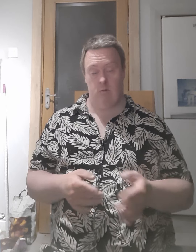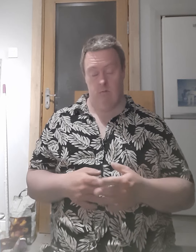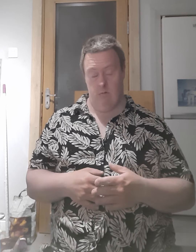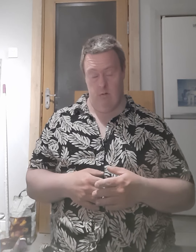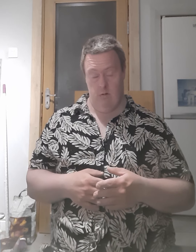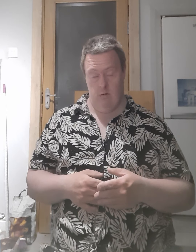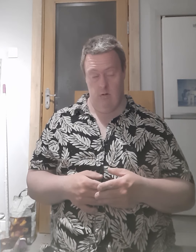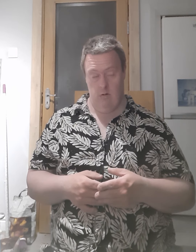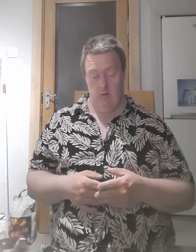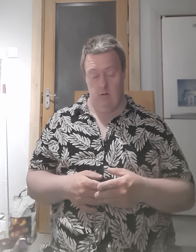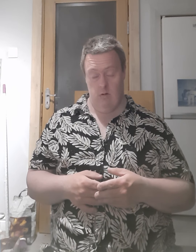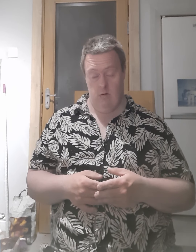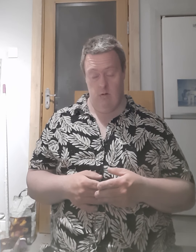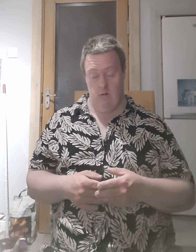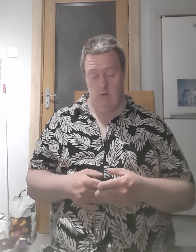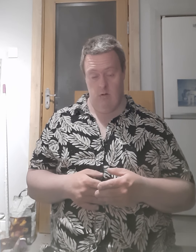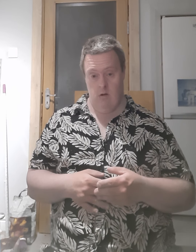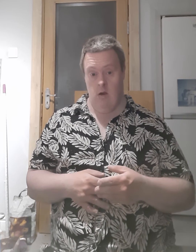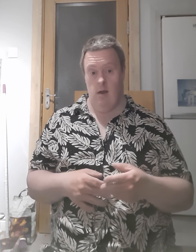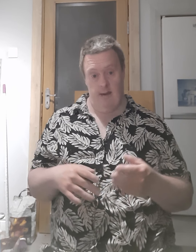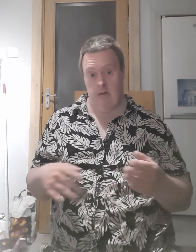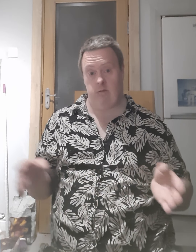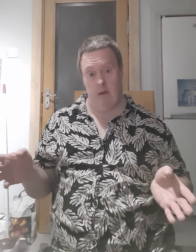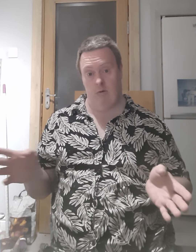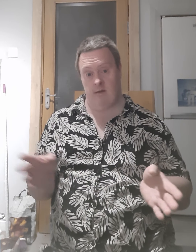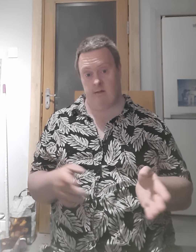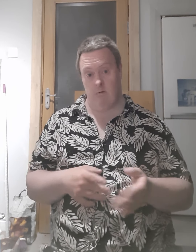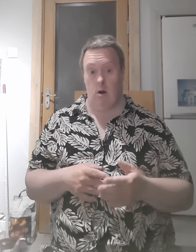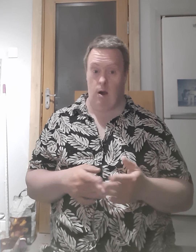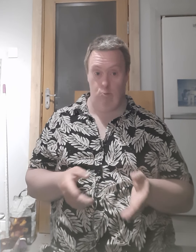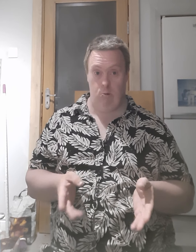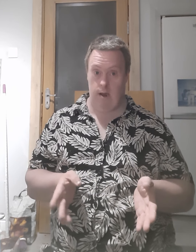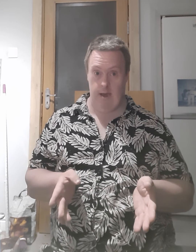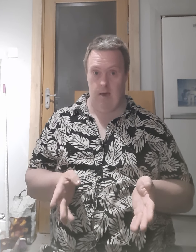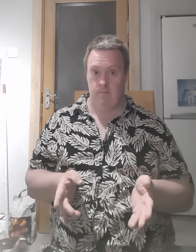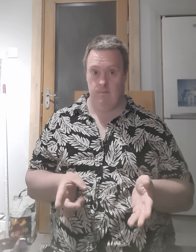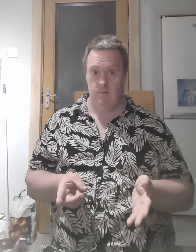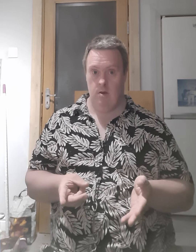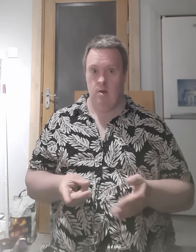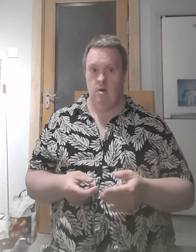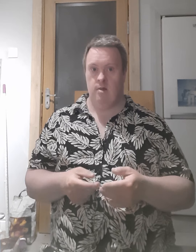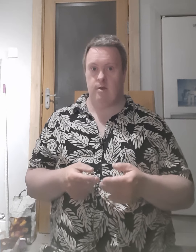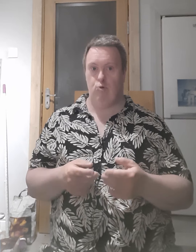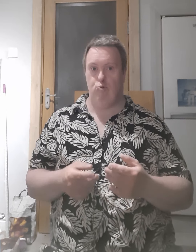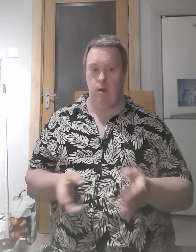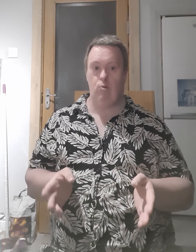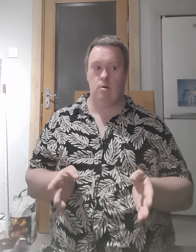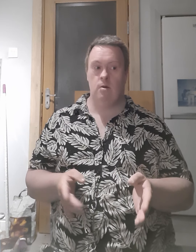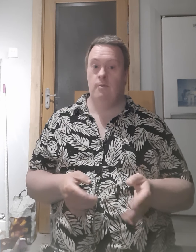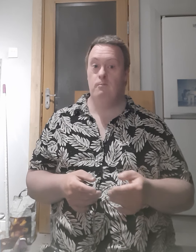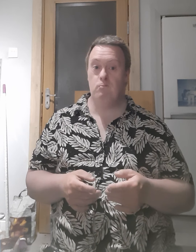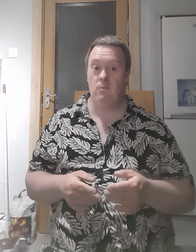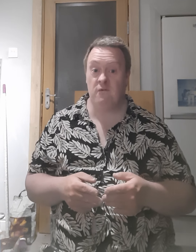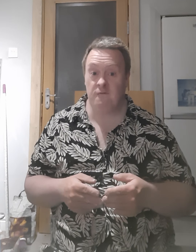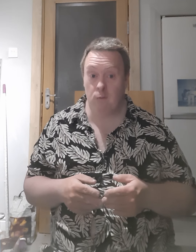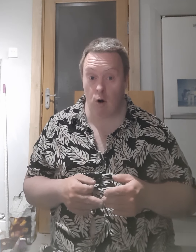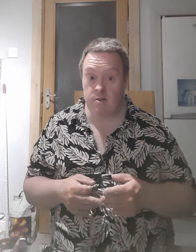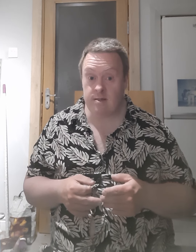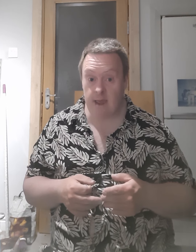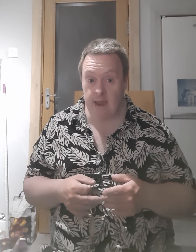I can do this you know how what I am so real number 14